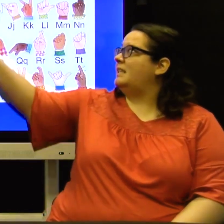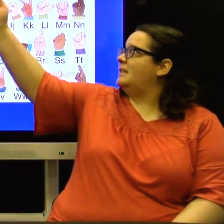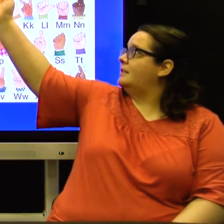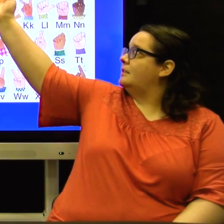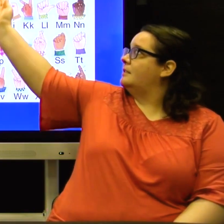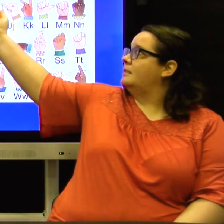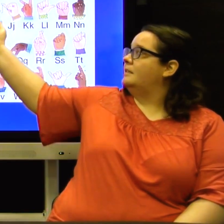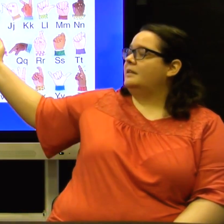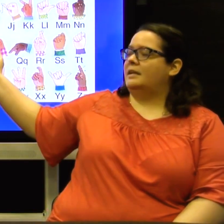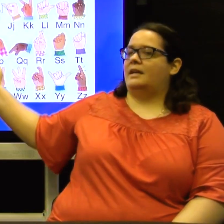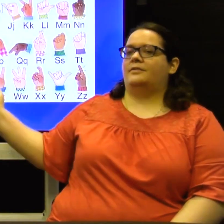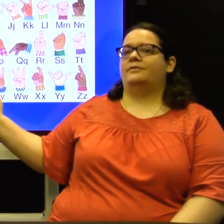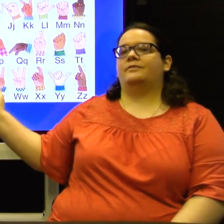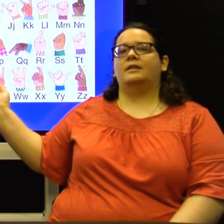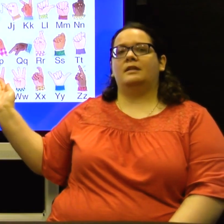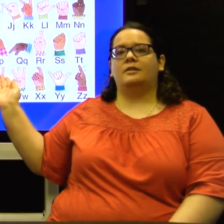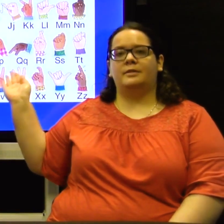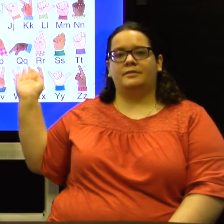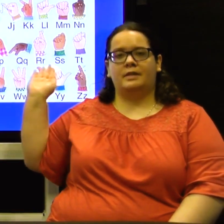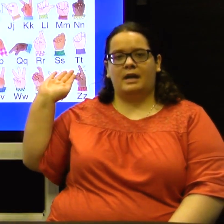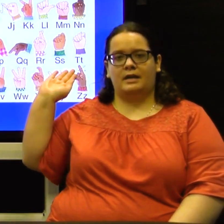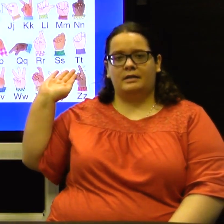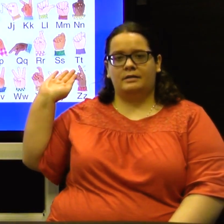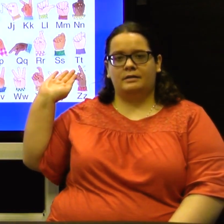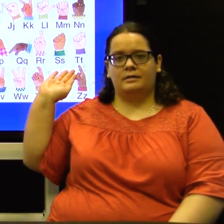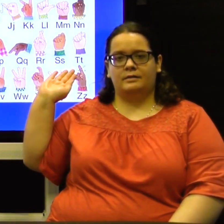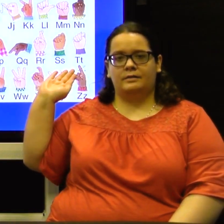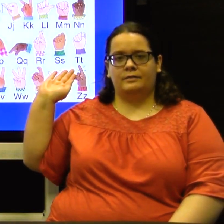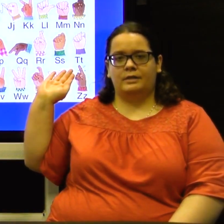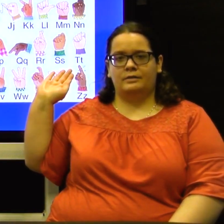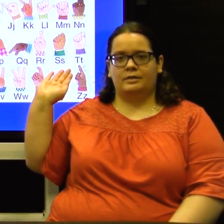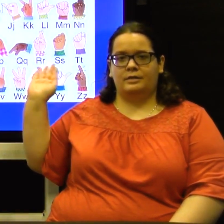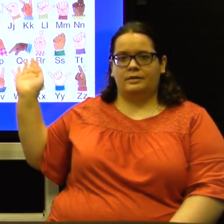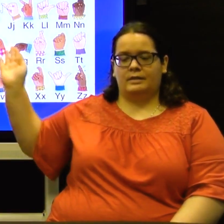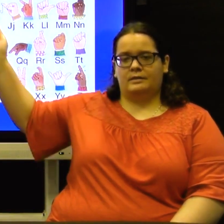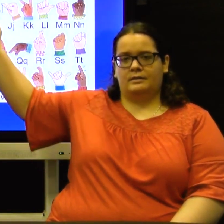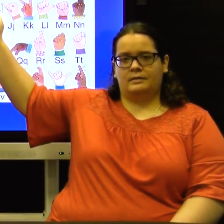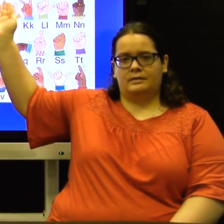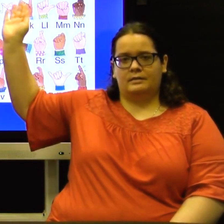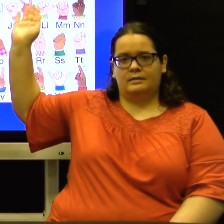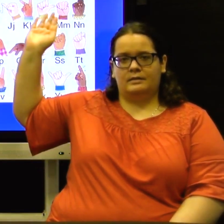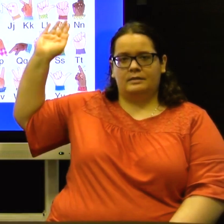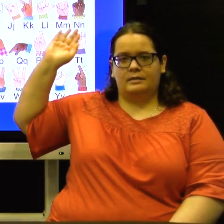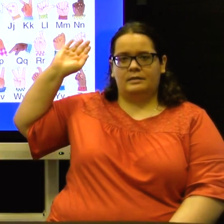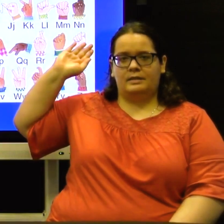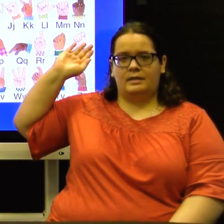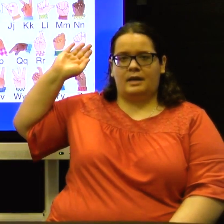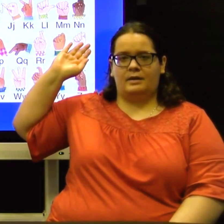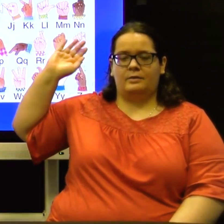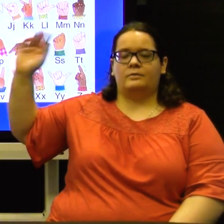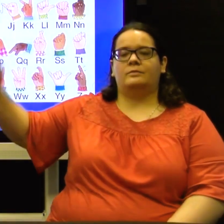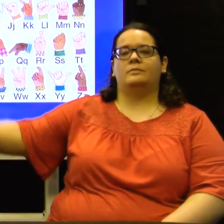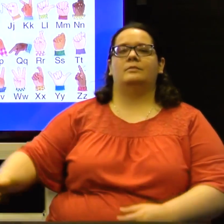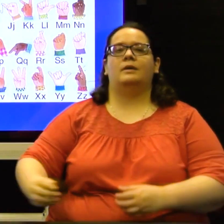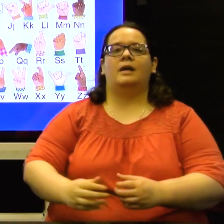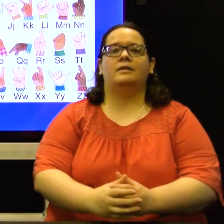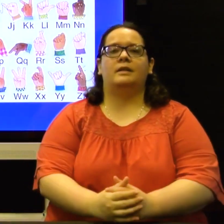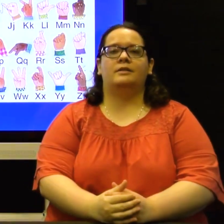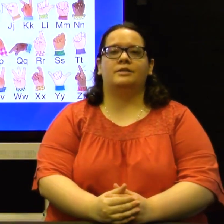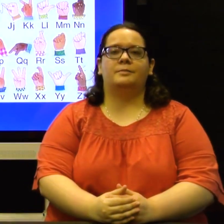here I have a little bit of a guide for you so that you can see how the letters look